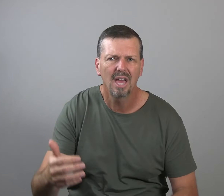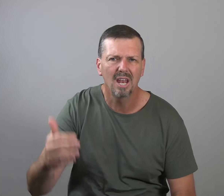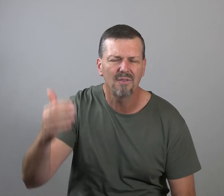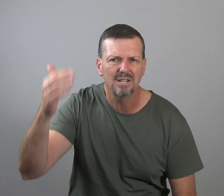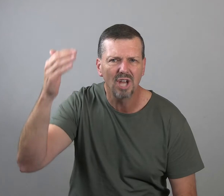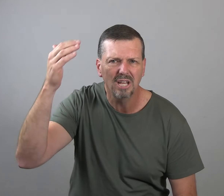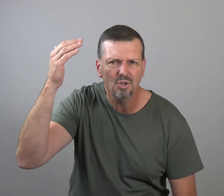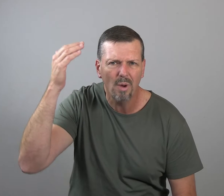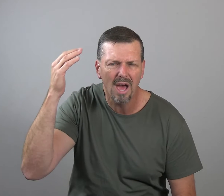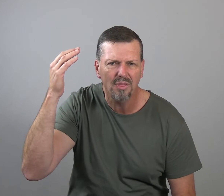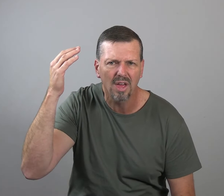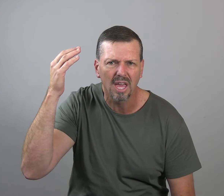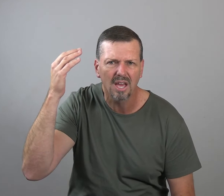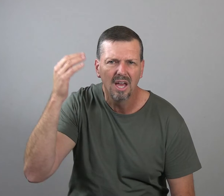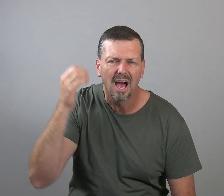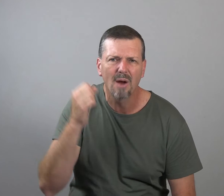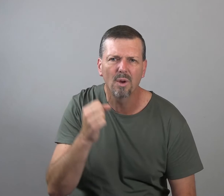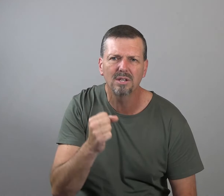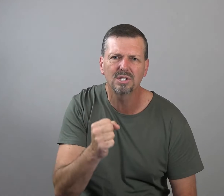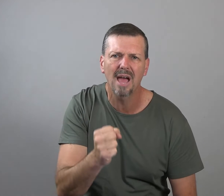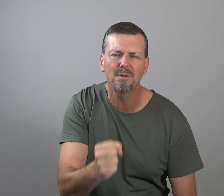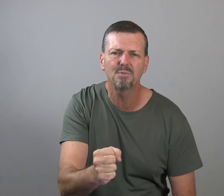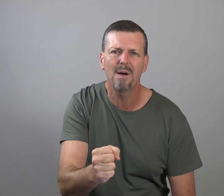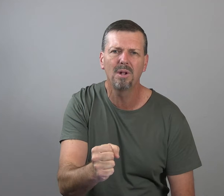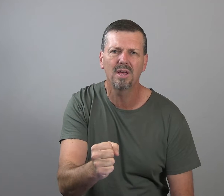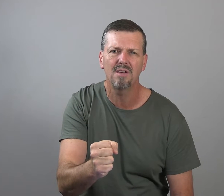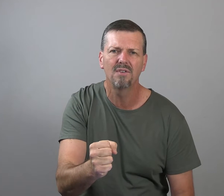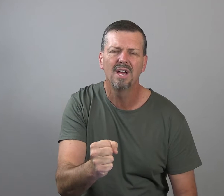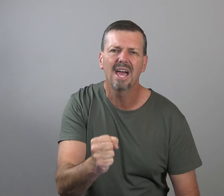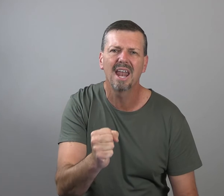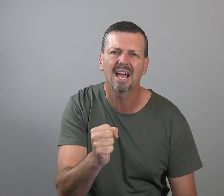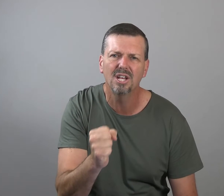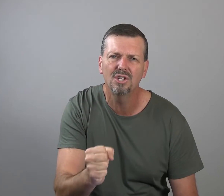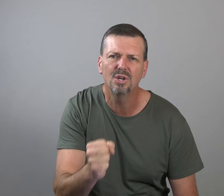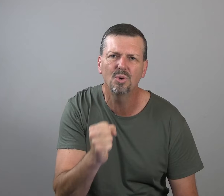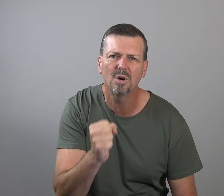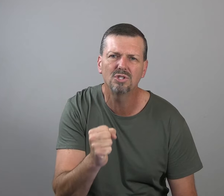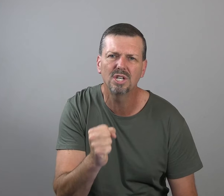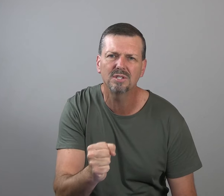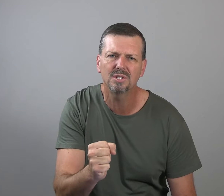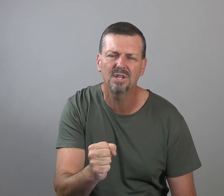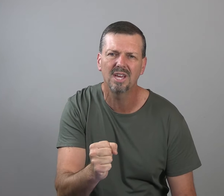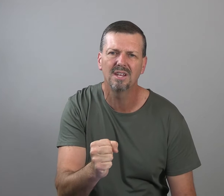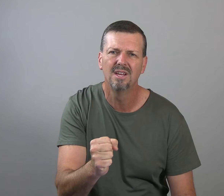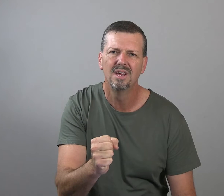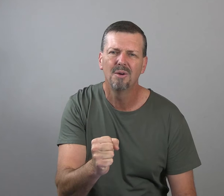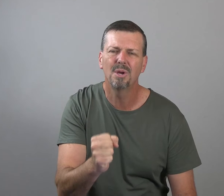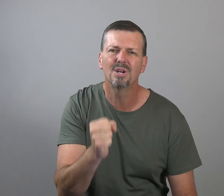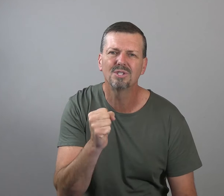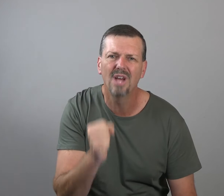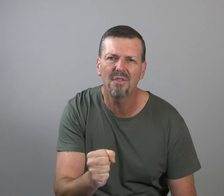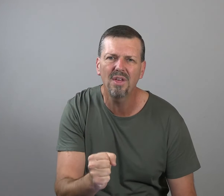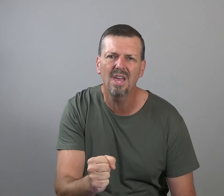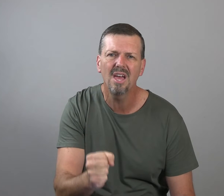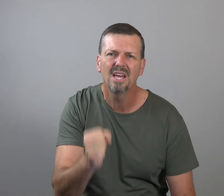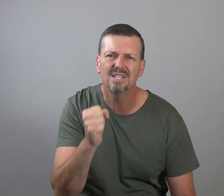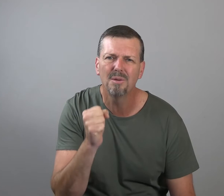And if I change the way I think, I reestablish my belief and I can do what Jesus did because nothing is